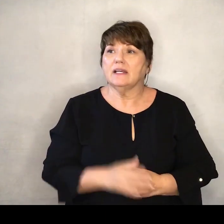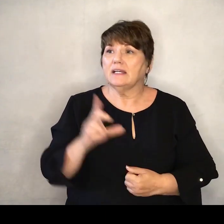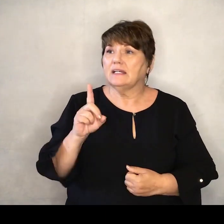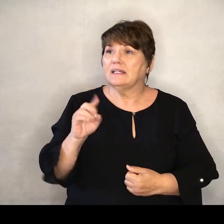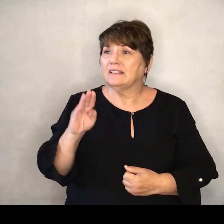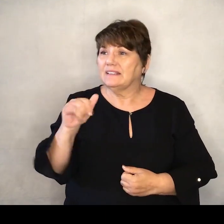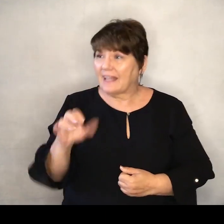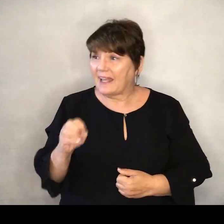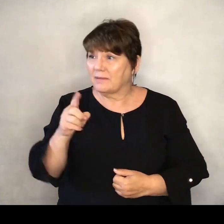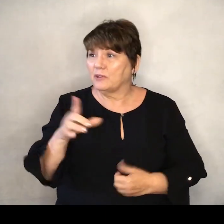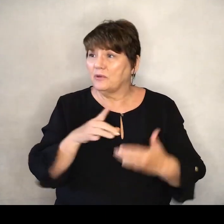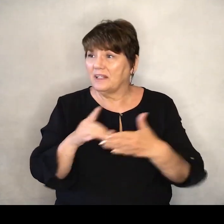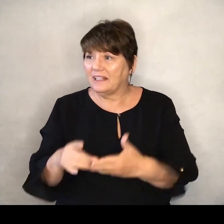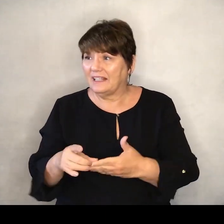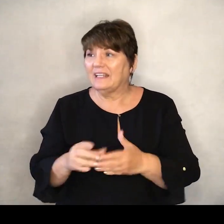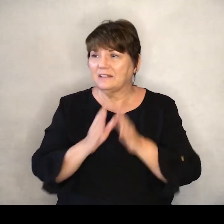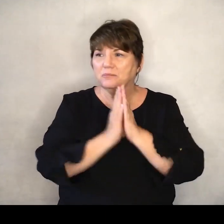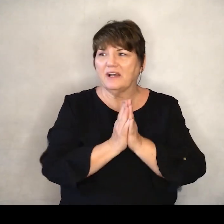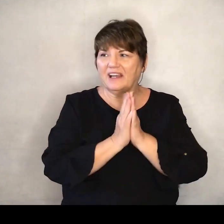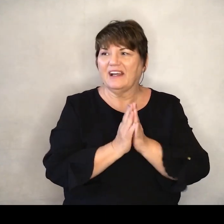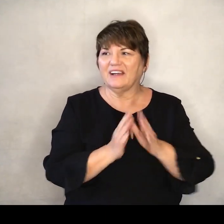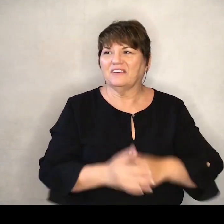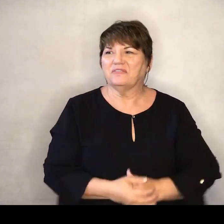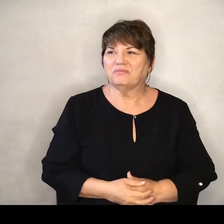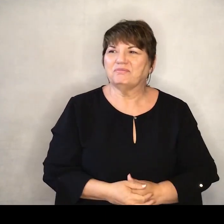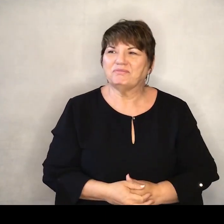Oh good She's coming So she's going to pray